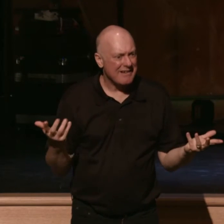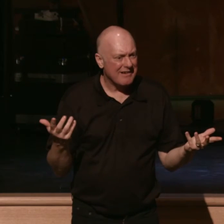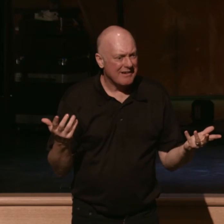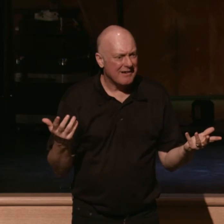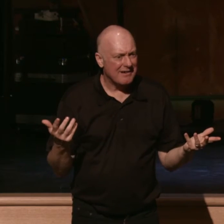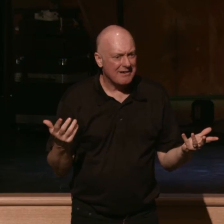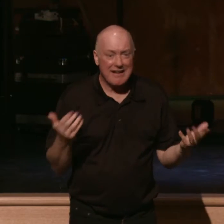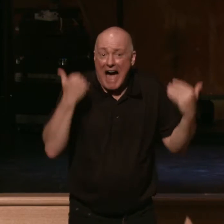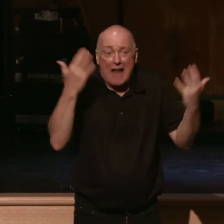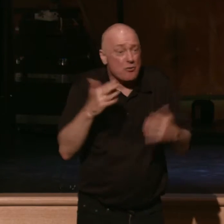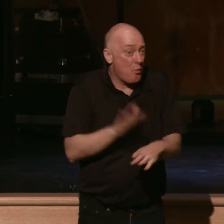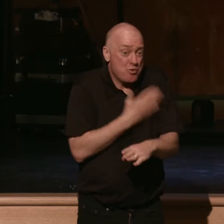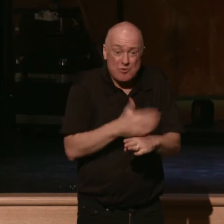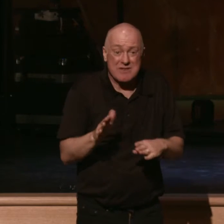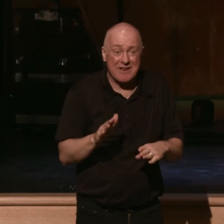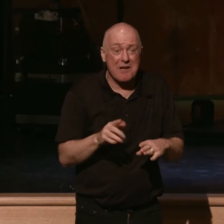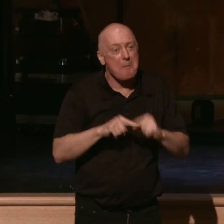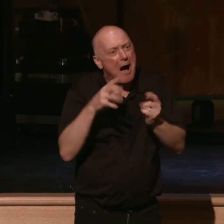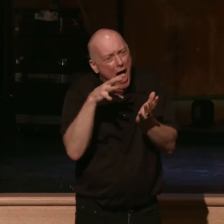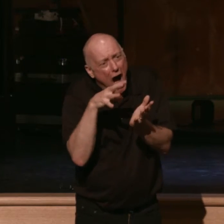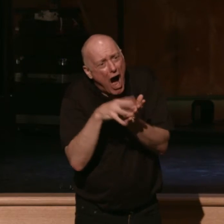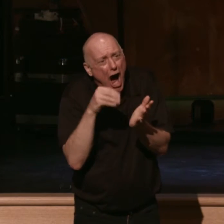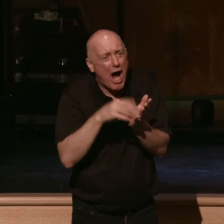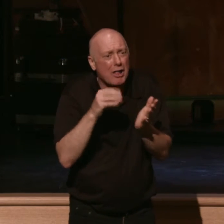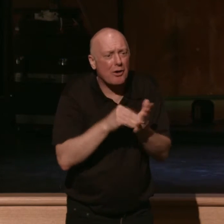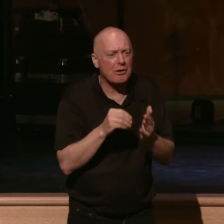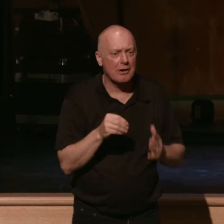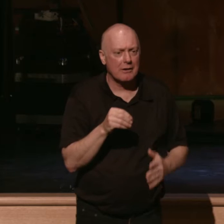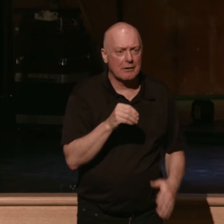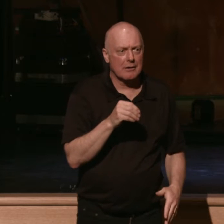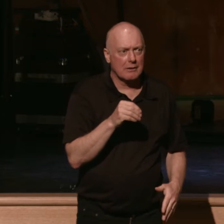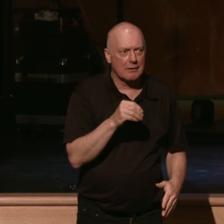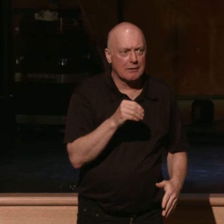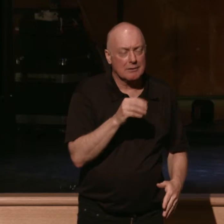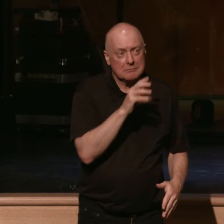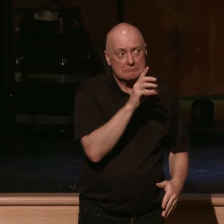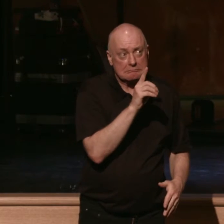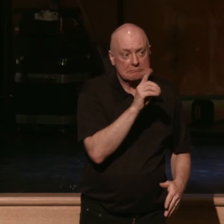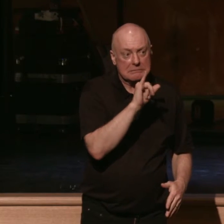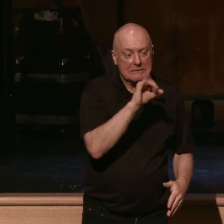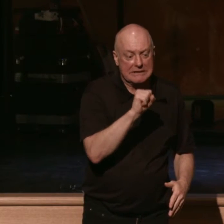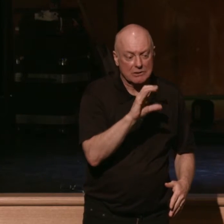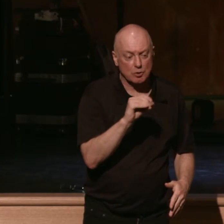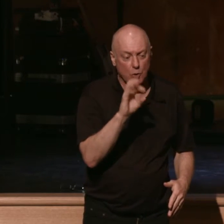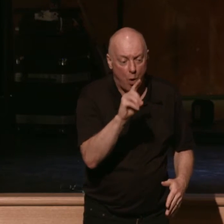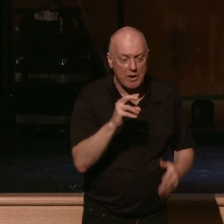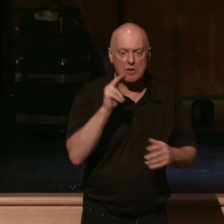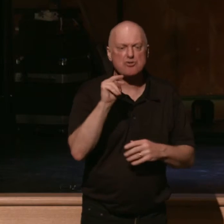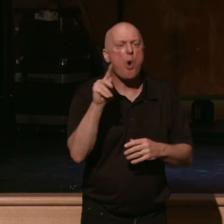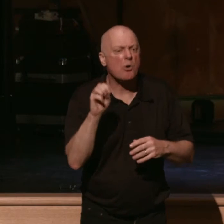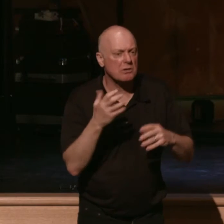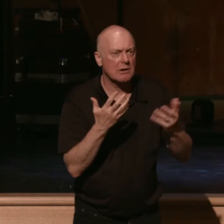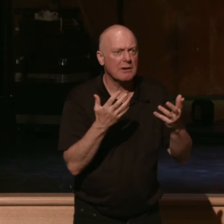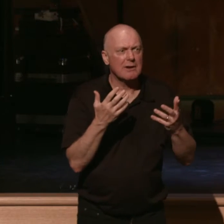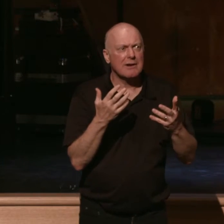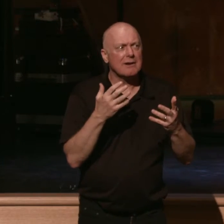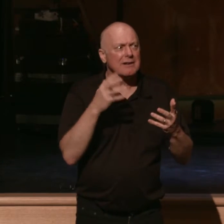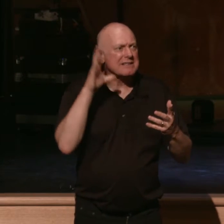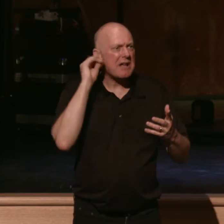don't know music but I learned of a musical term called a discordant note. A discordant note sounds, if you hear it alone, sounds like an awful note.